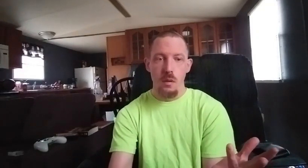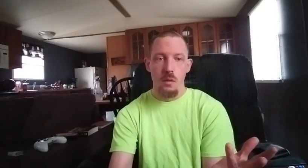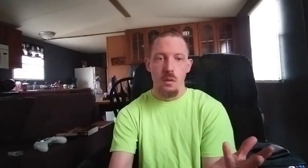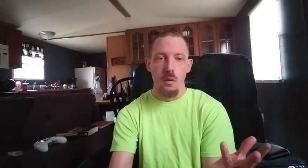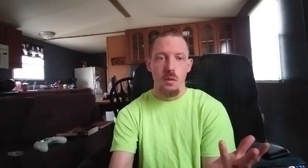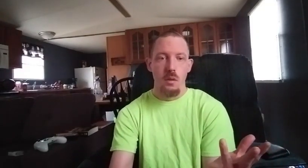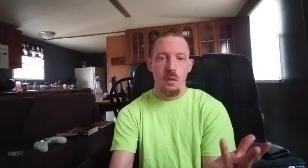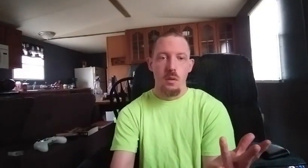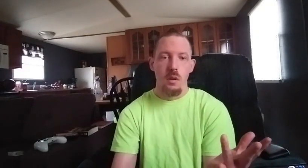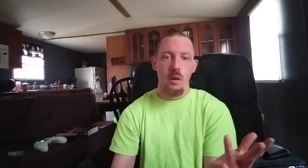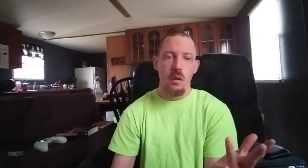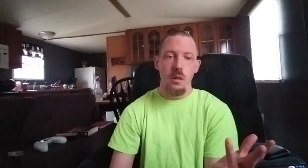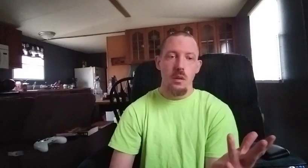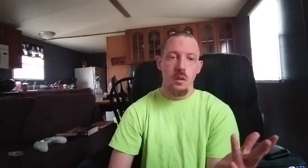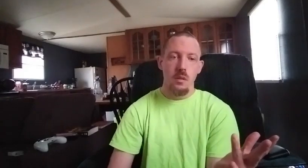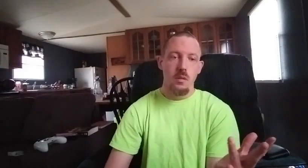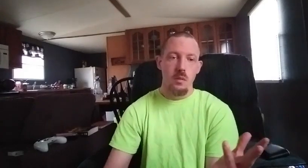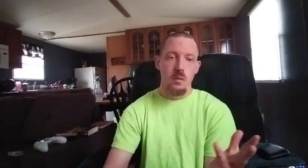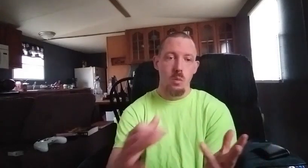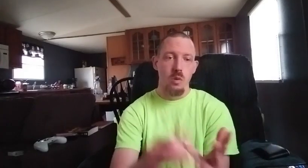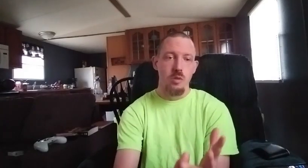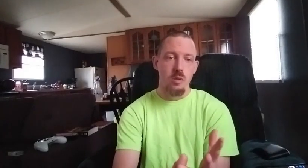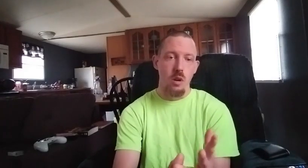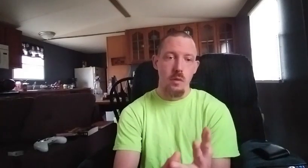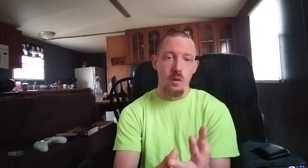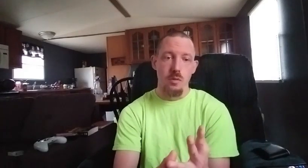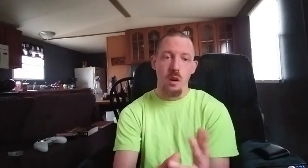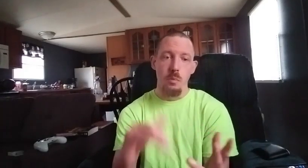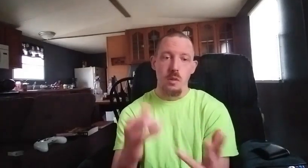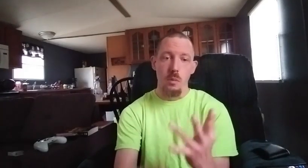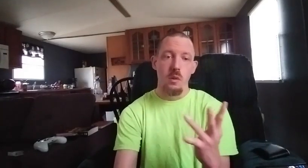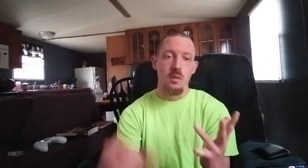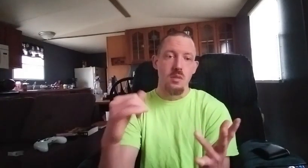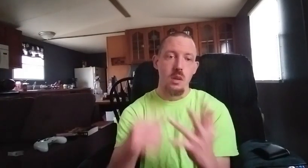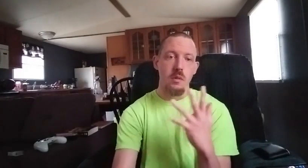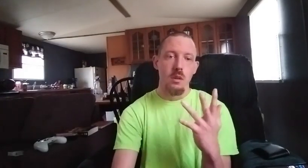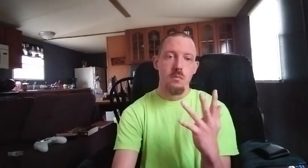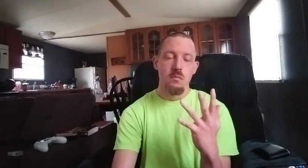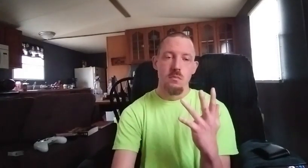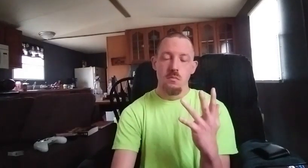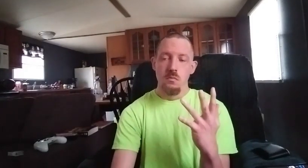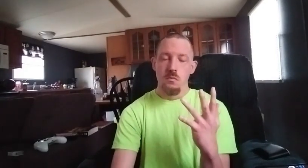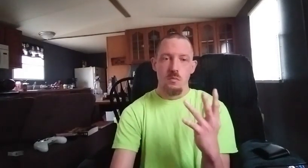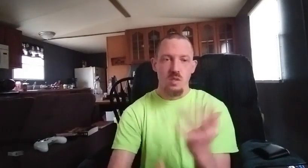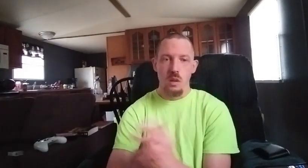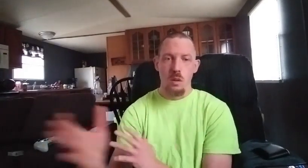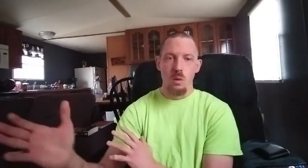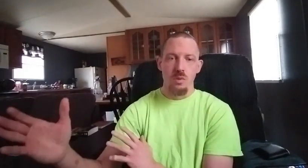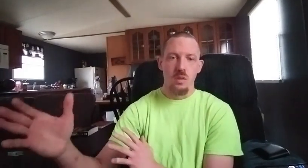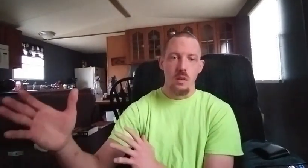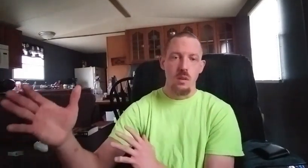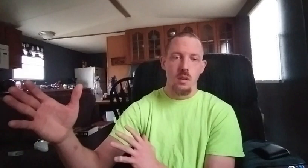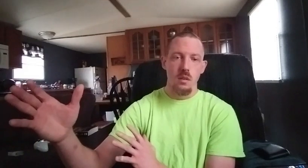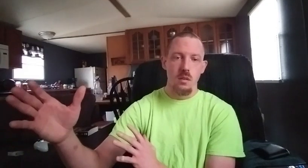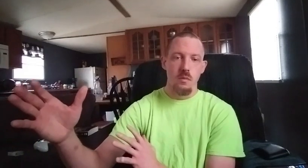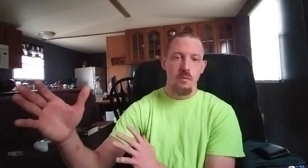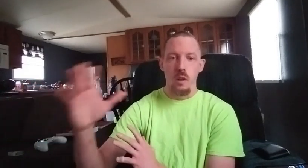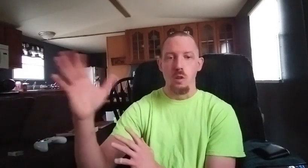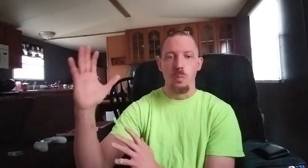and then then once you start finding a job make that money save up set goals and then find a good